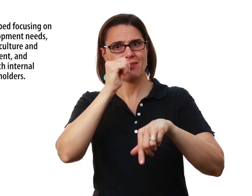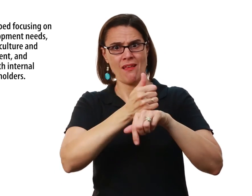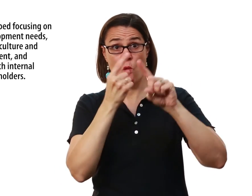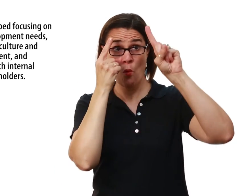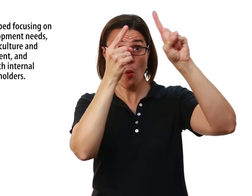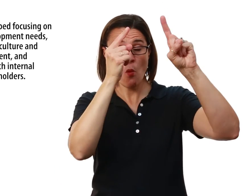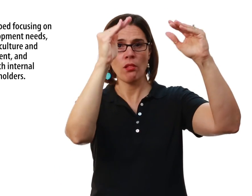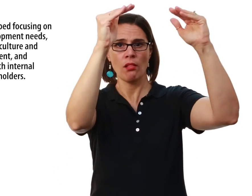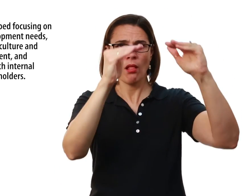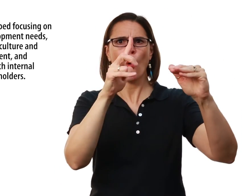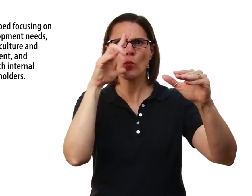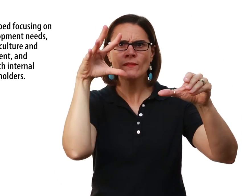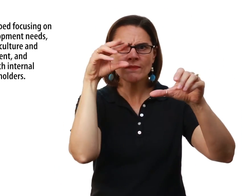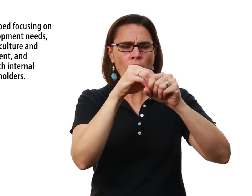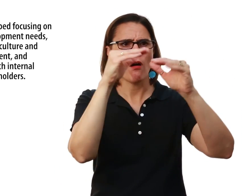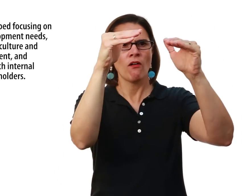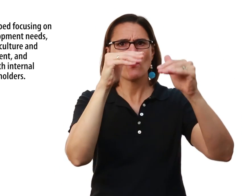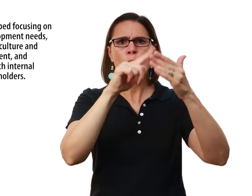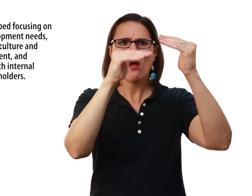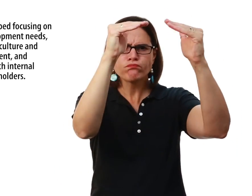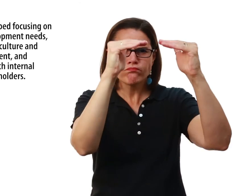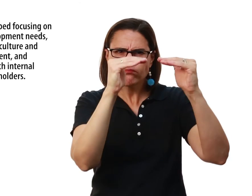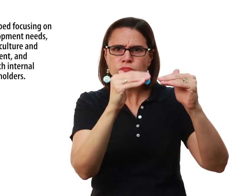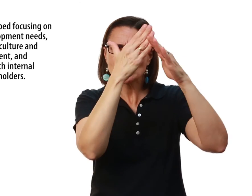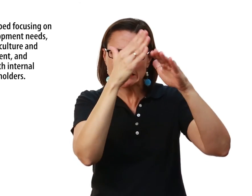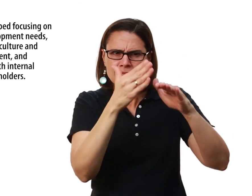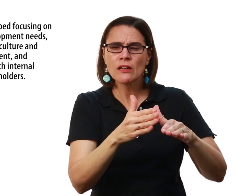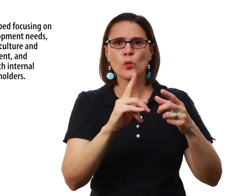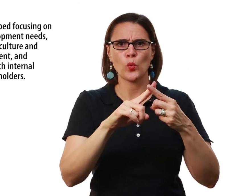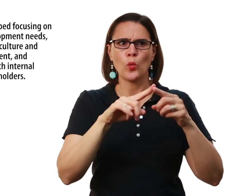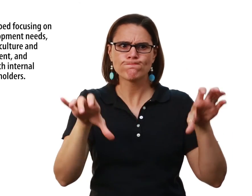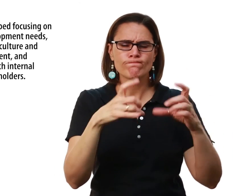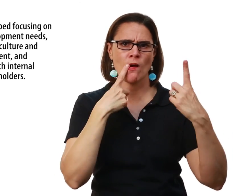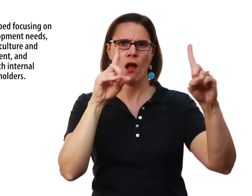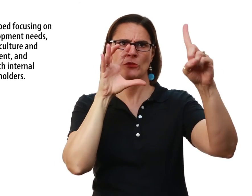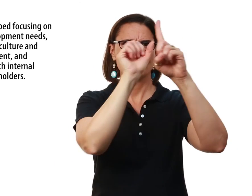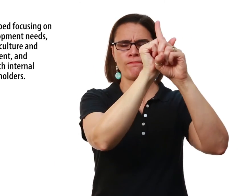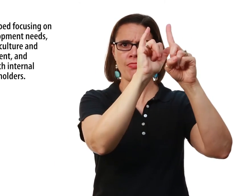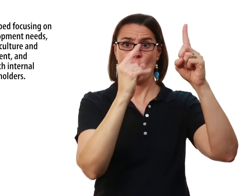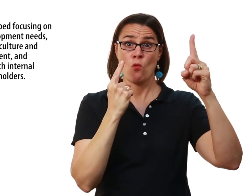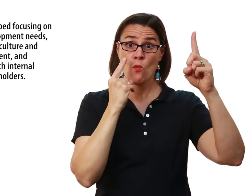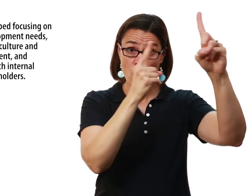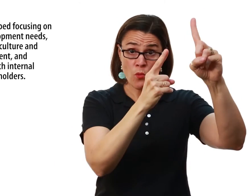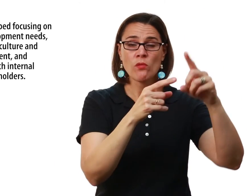establishing certain goals And expectations Who will be involved Who will be sharing this work What are the different things That we want to accomplish